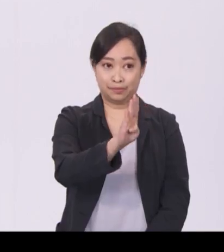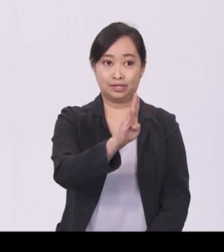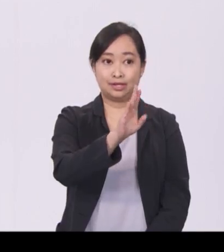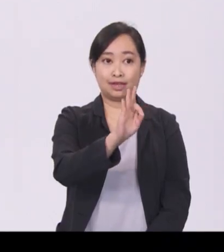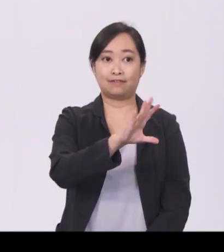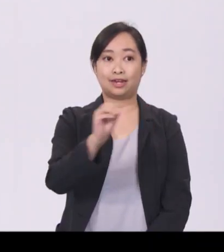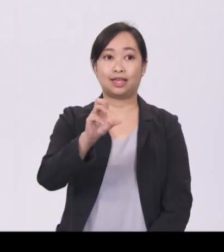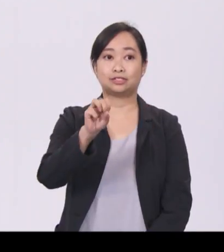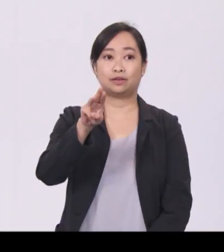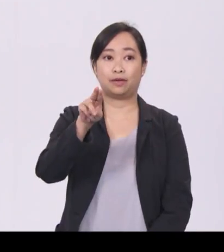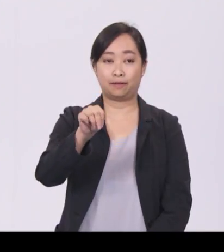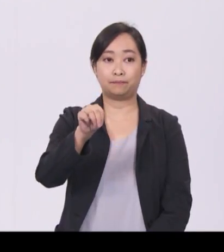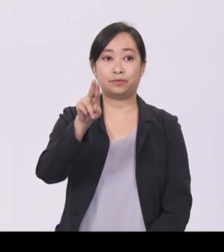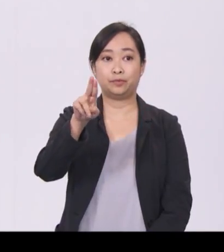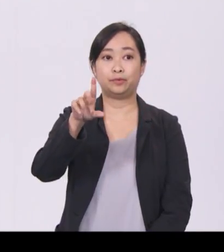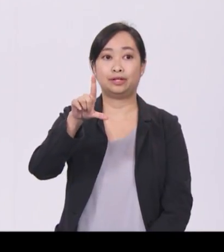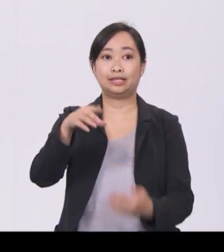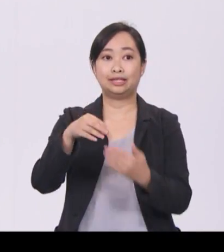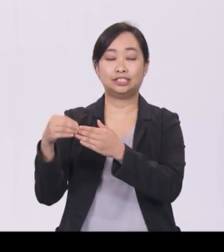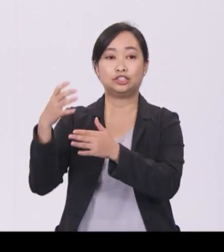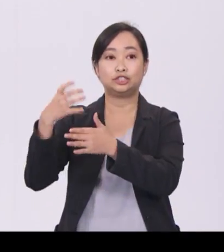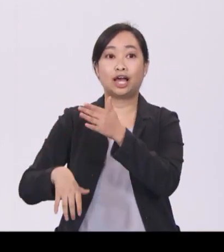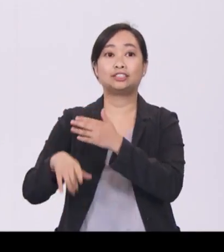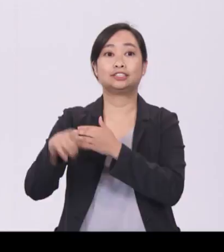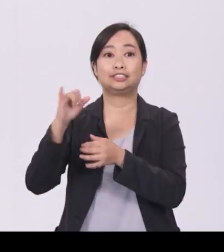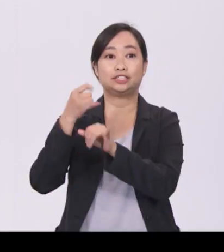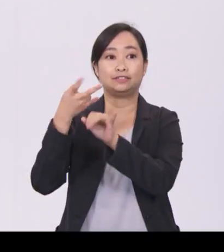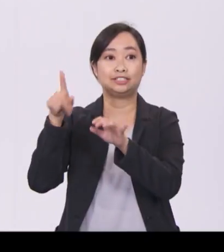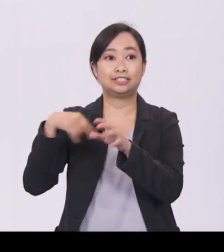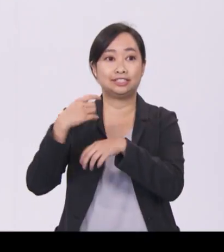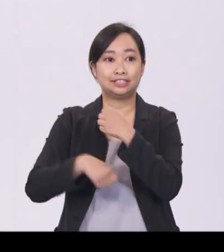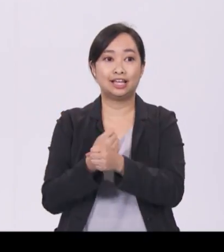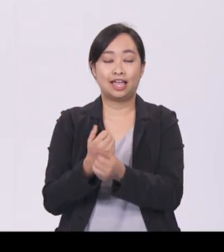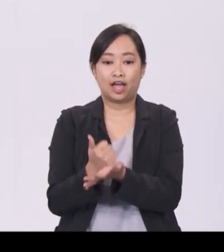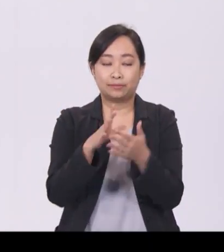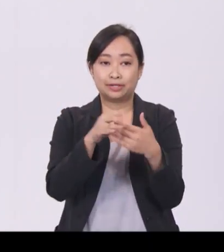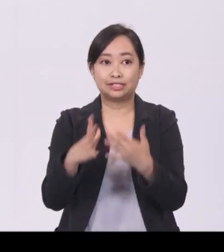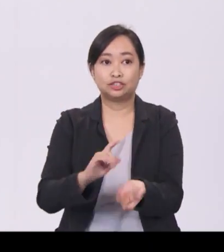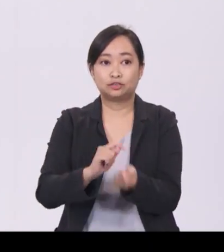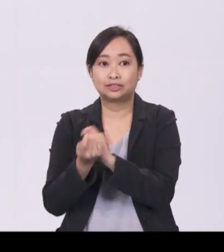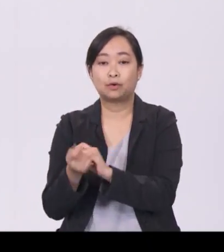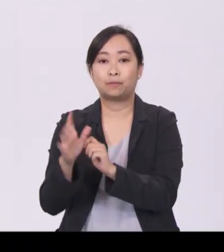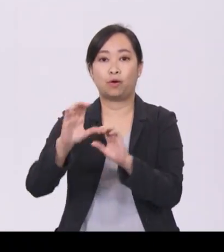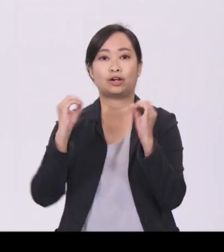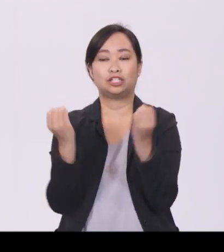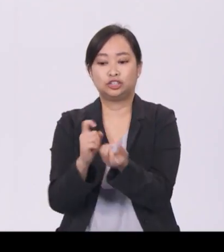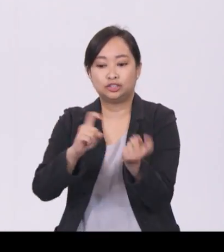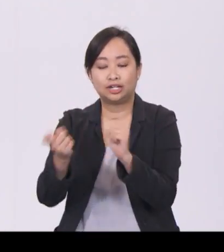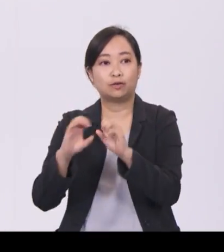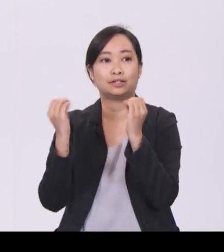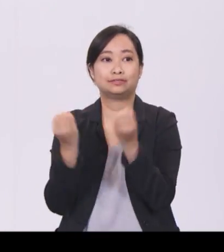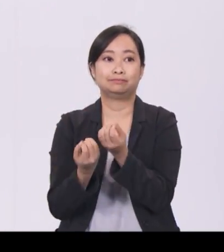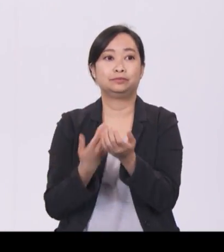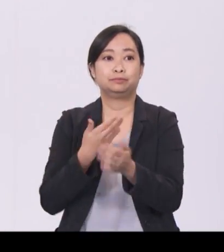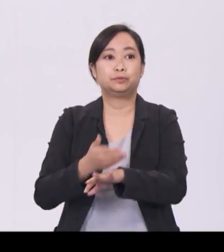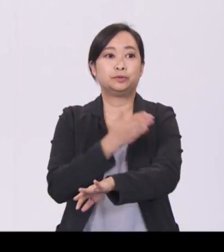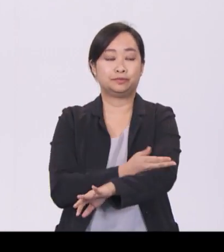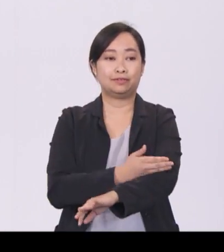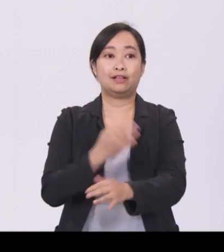Finally, as our workforce ages, firms must reconfigure how they operate to harness the experience of their older workers